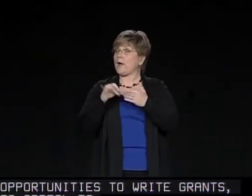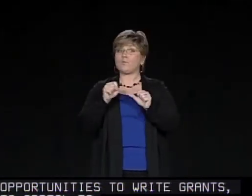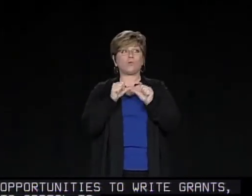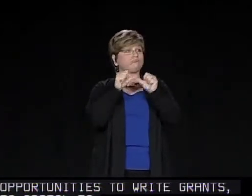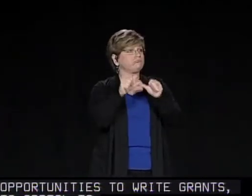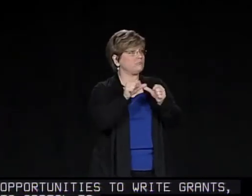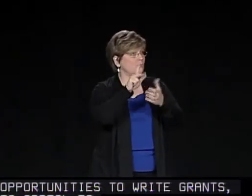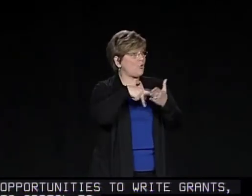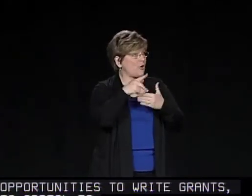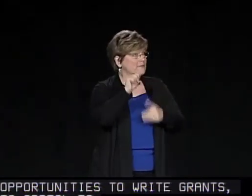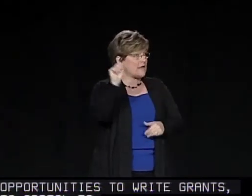to the federal level.